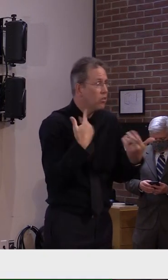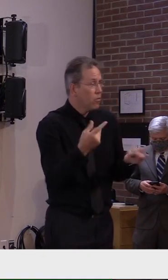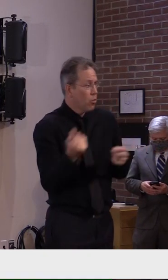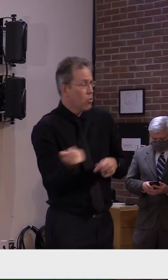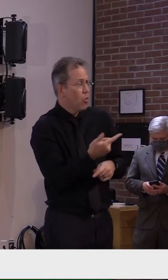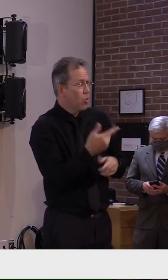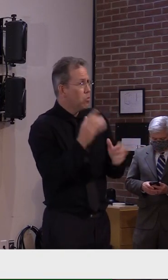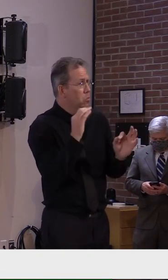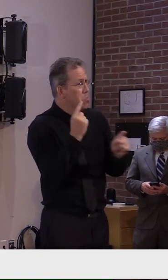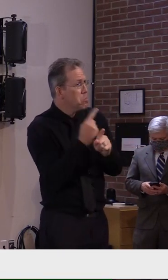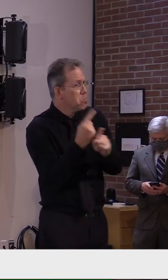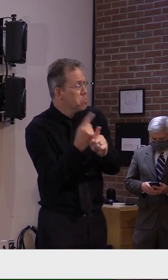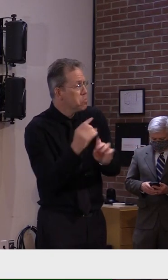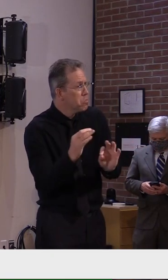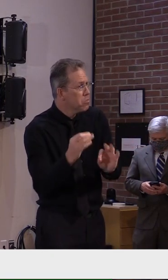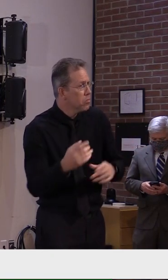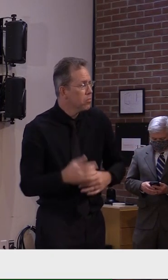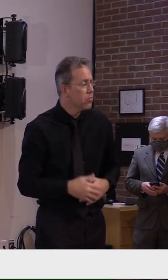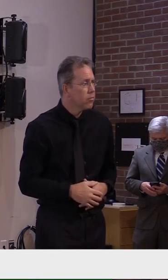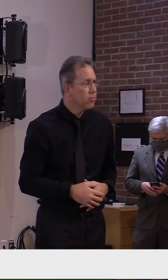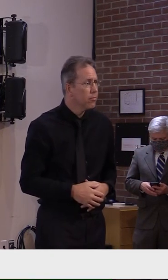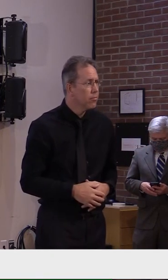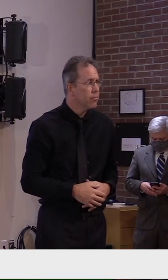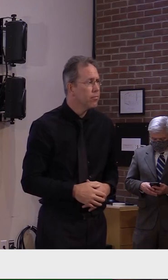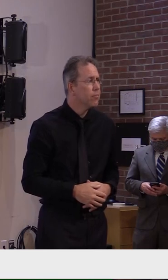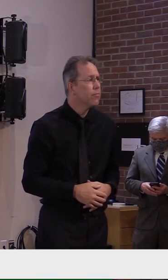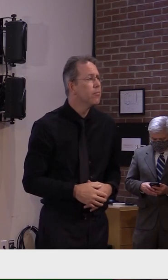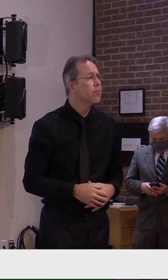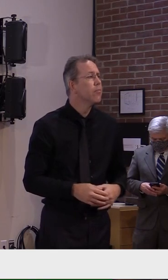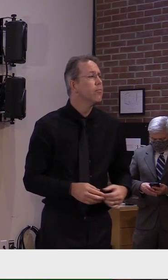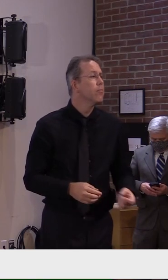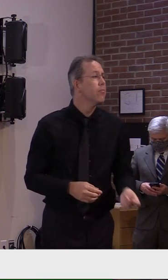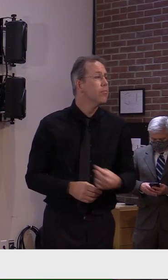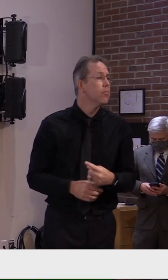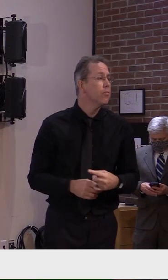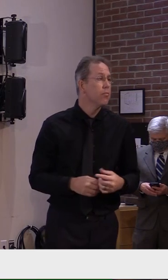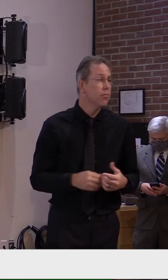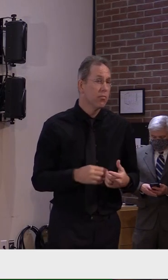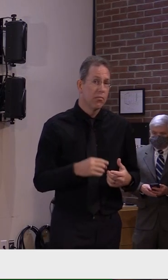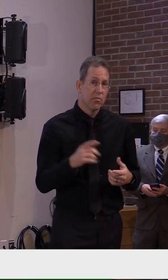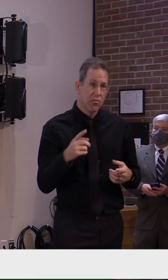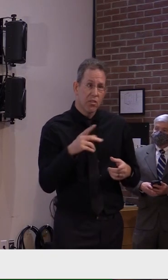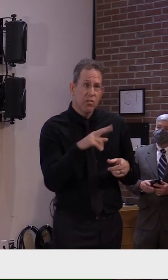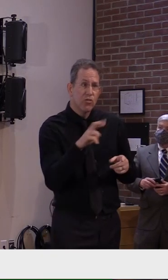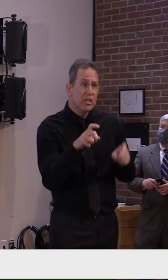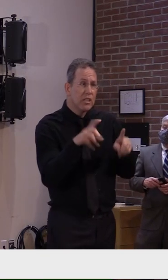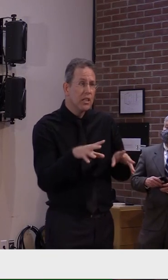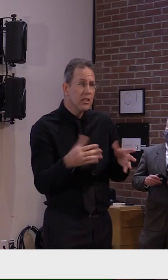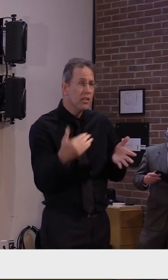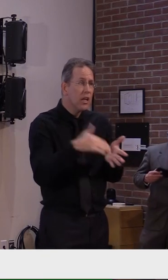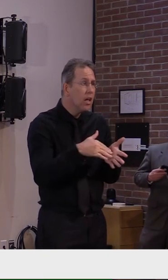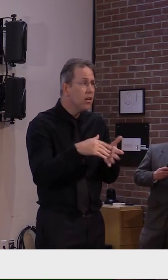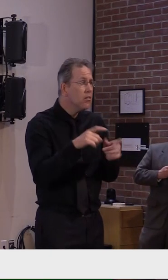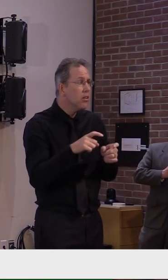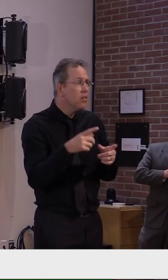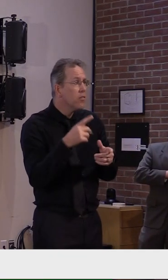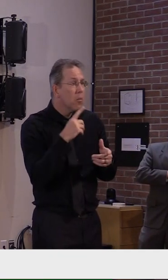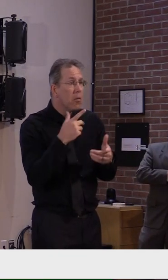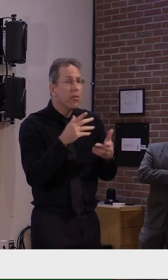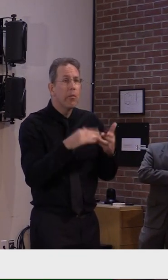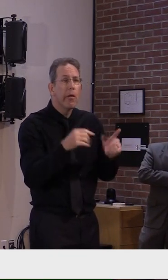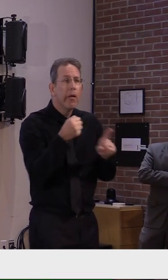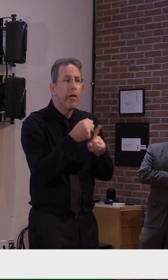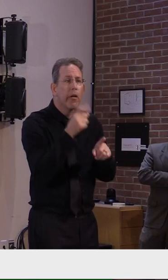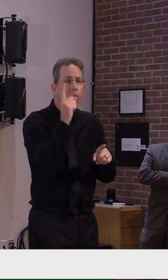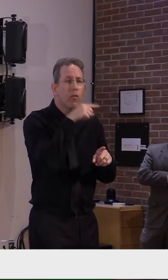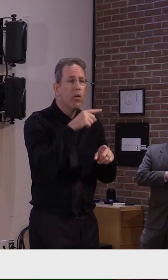um we done any retesting to uh to uh you know double check that we're not getting false positives yeah